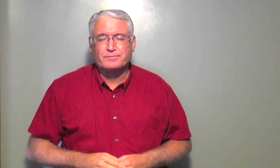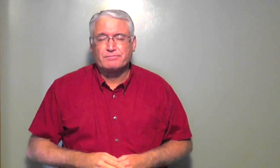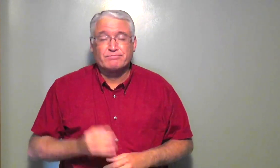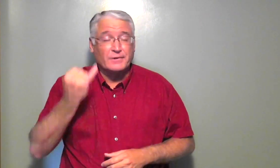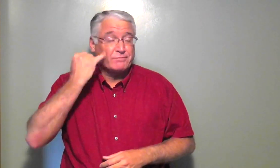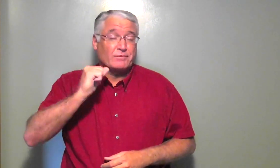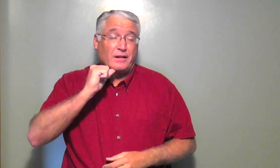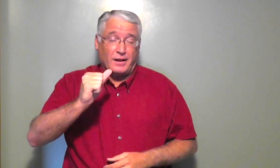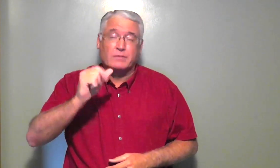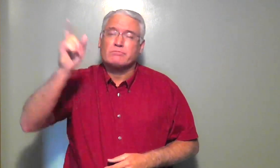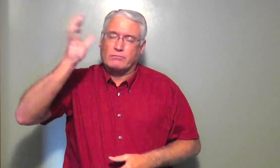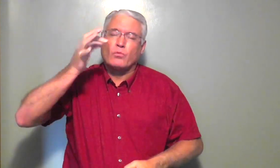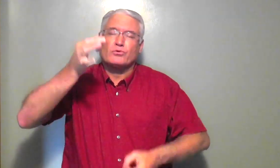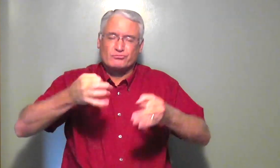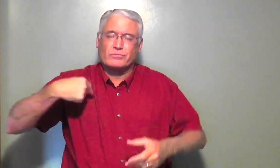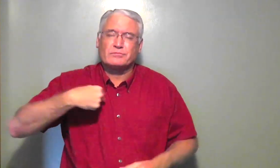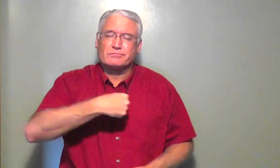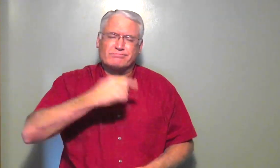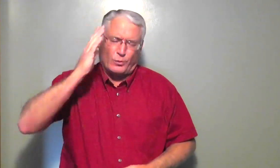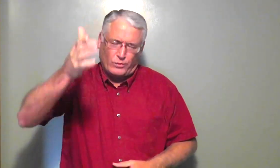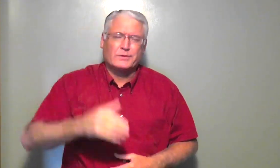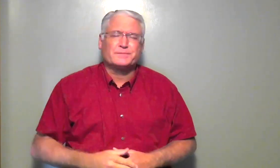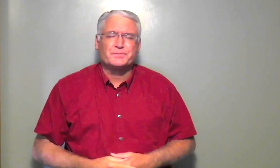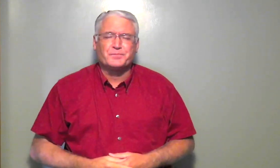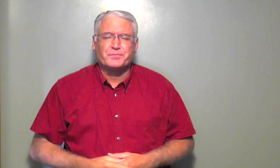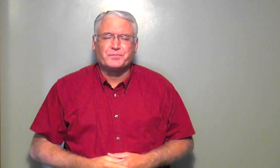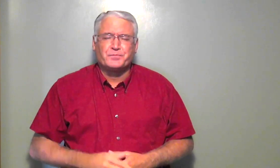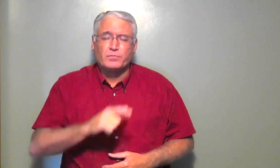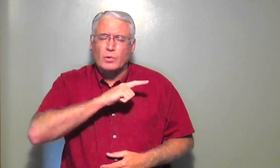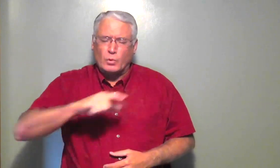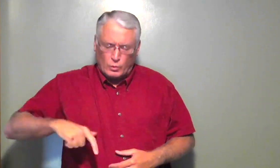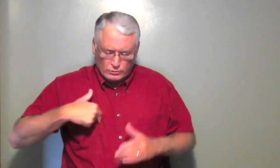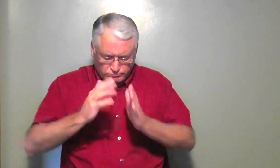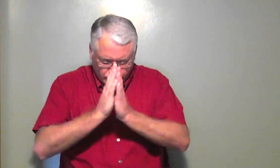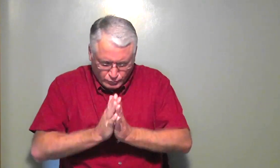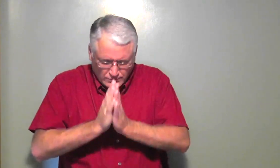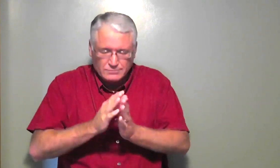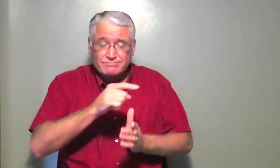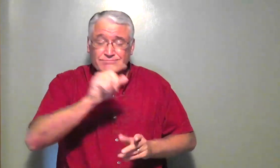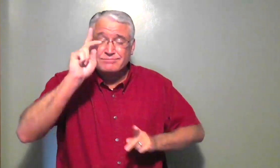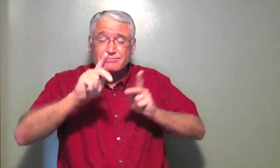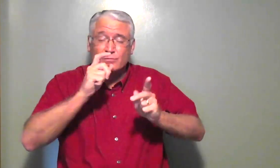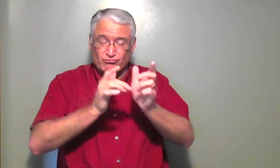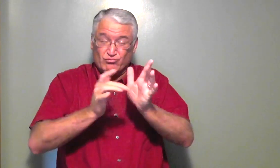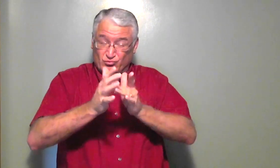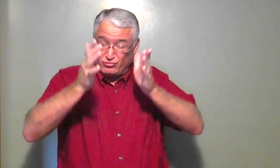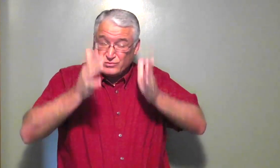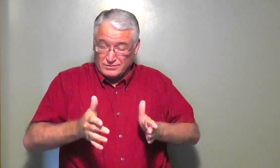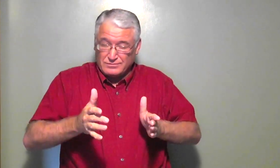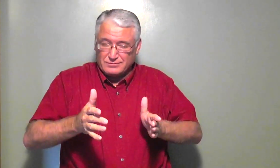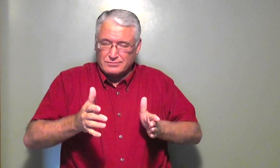and believe. If not, you will judge us. Lord, I pray to you that people,